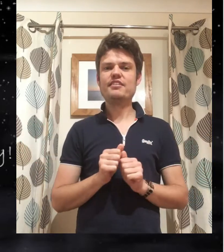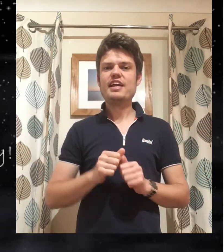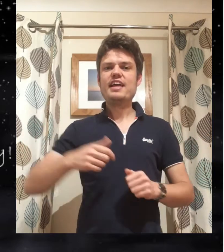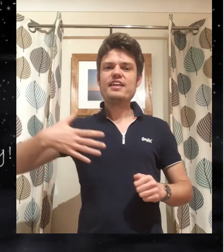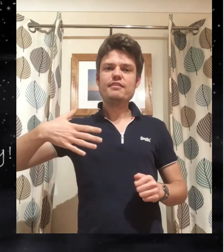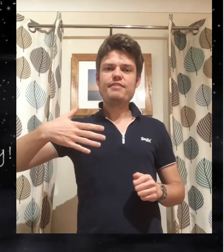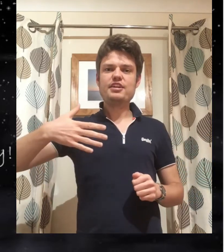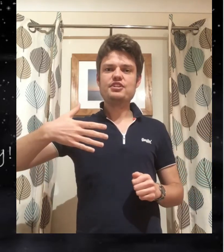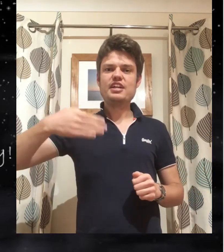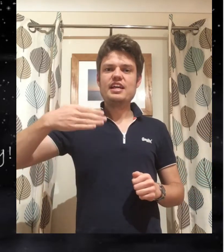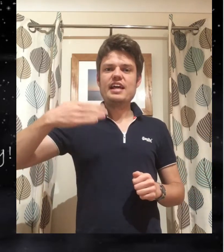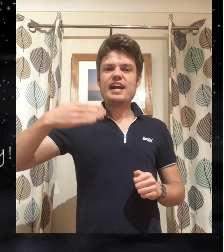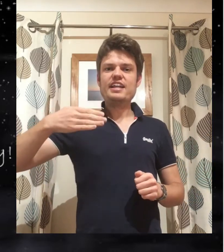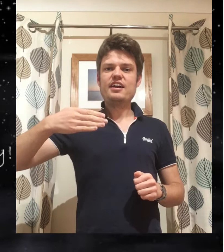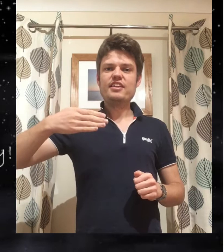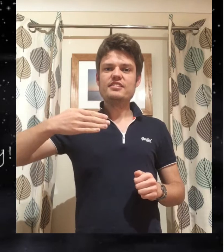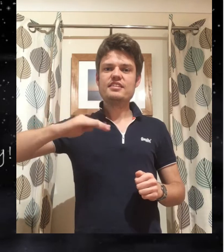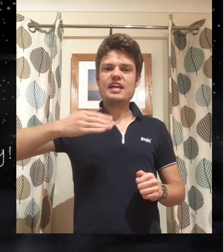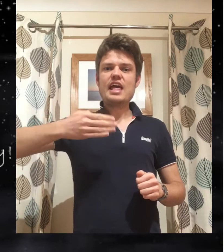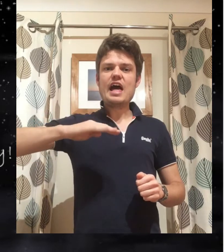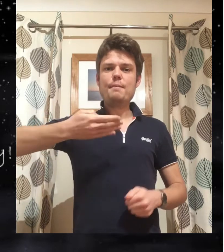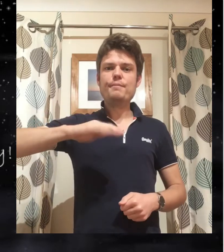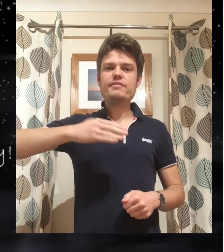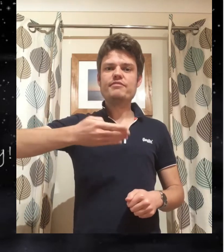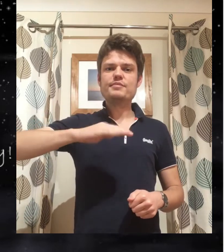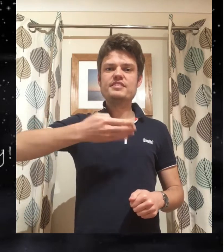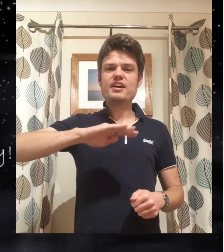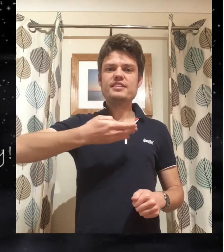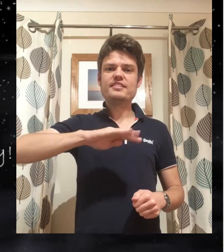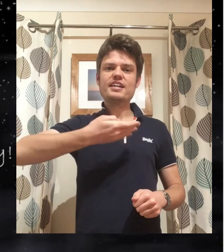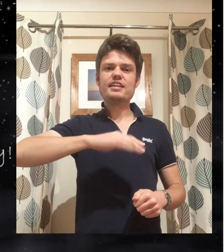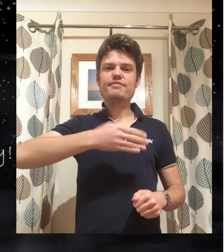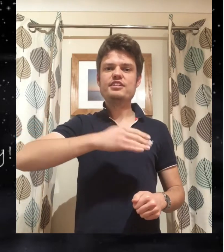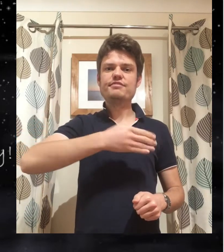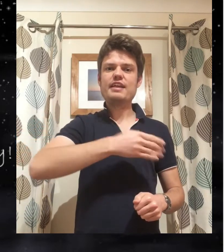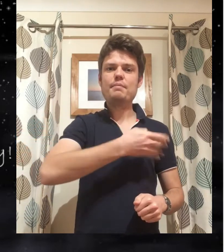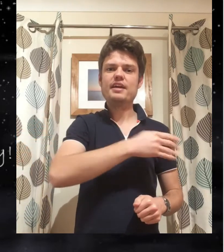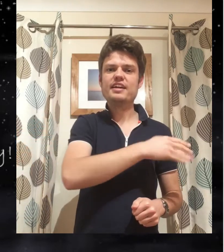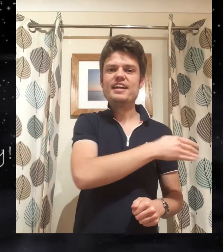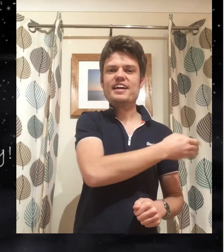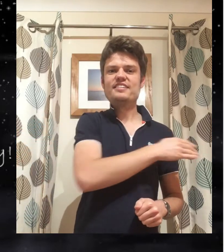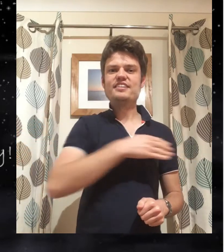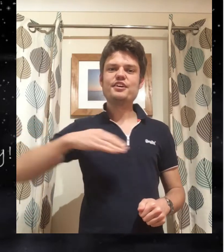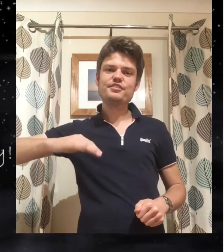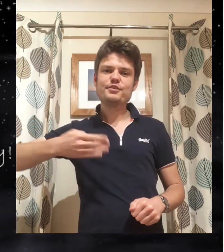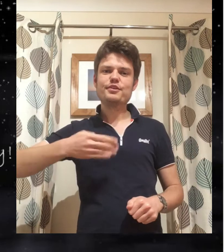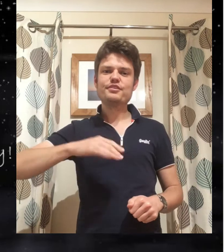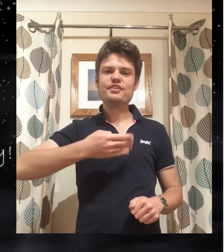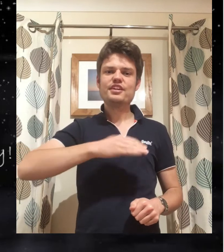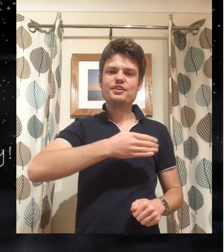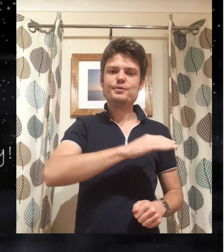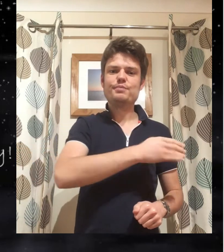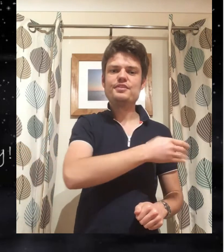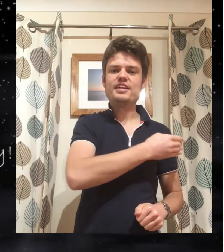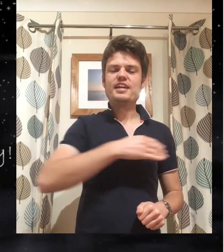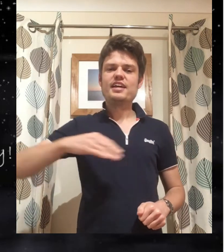There we go. Then the fish. Hand like this and move it from side to side like the fish is flapping as it goes across